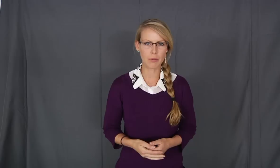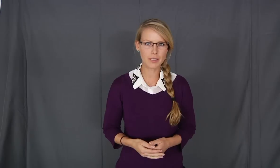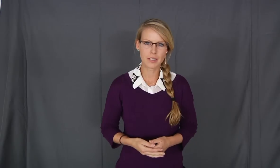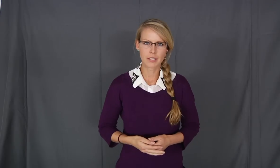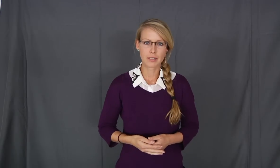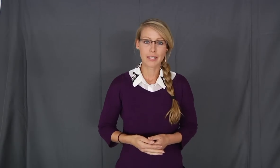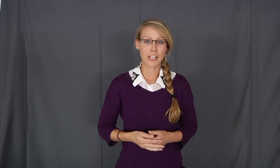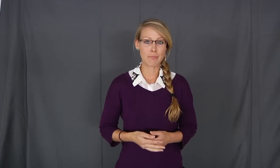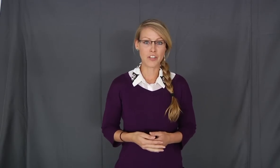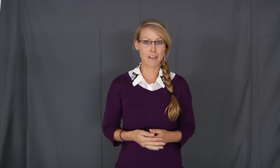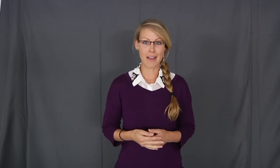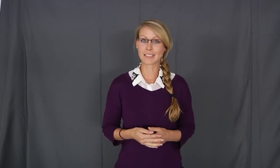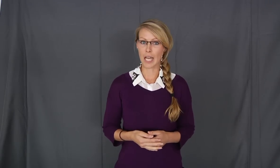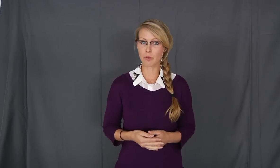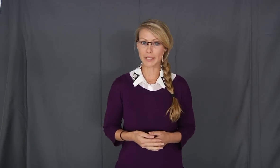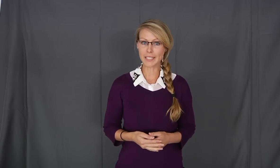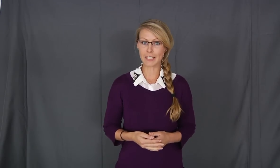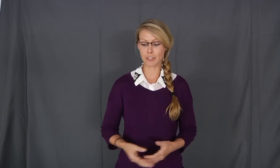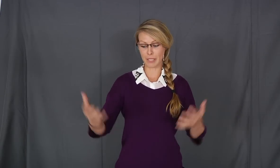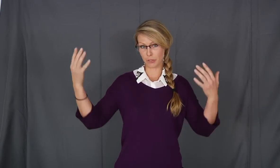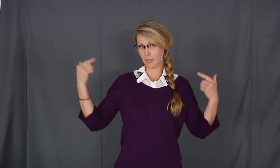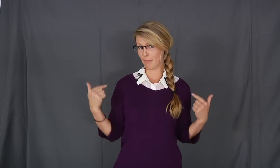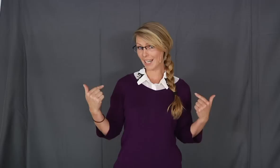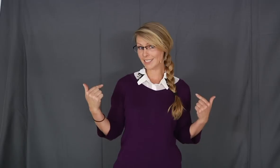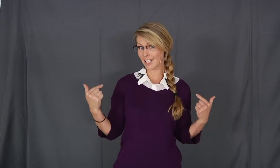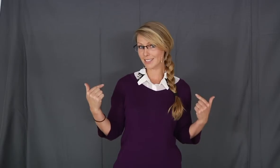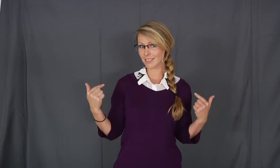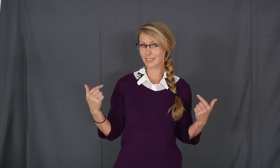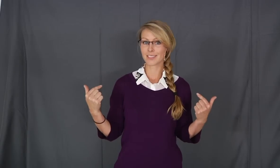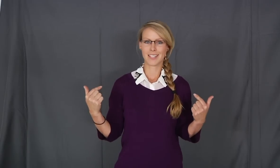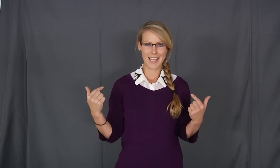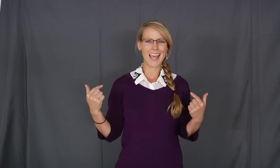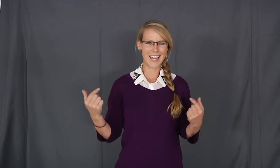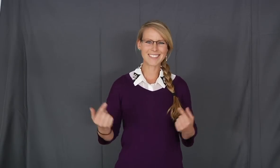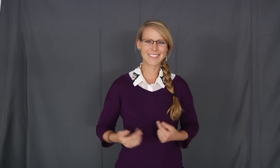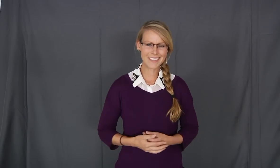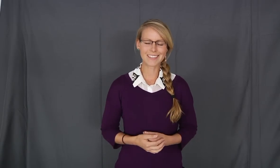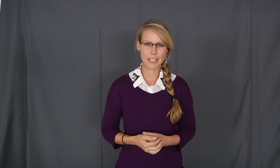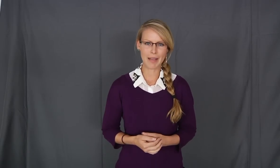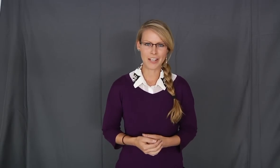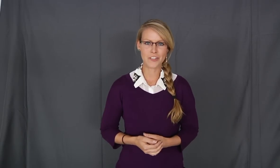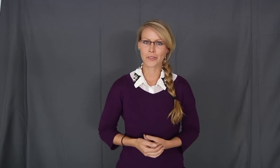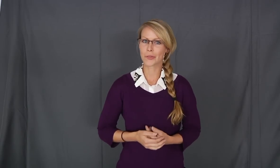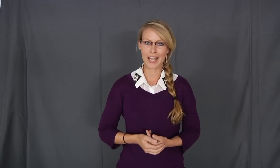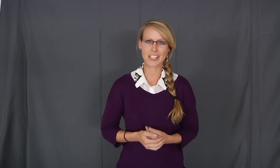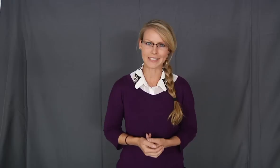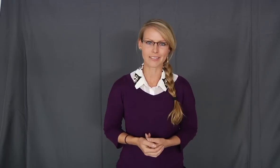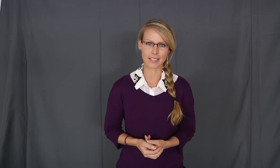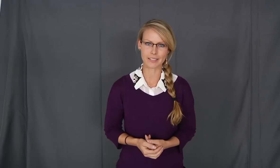hour. Can you imagine how fast that would be if the bee was my size? And still they managed to not crash into things.